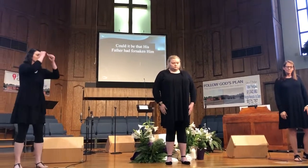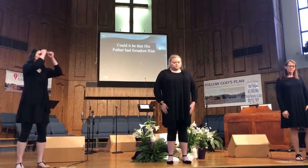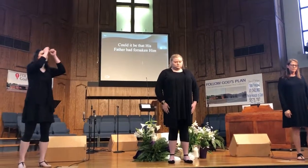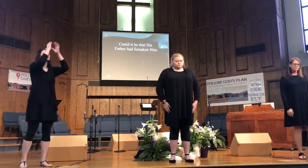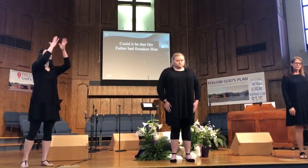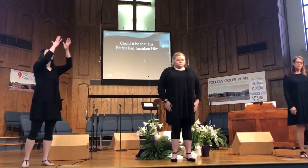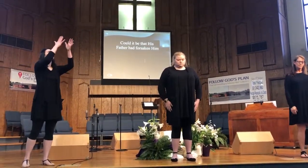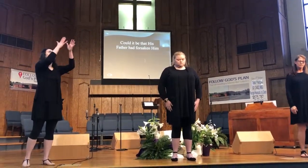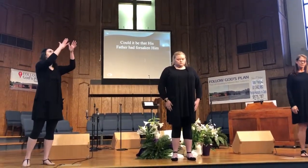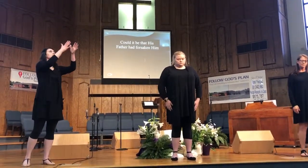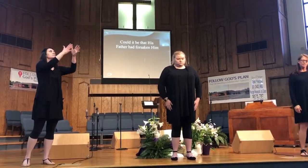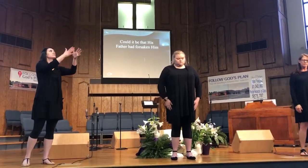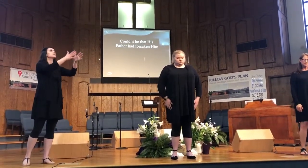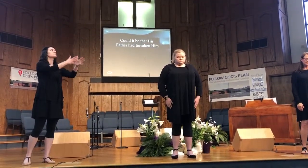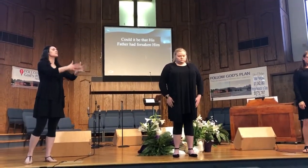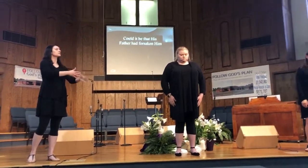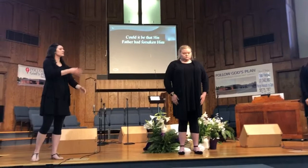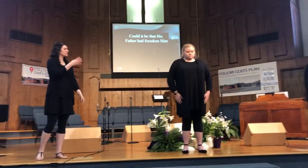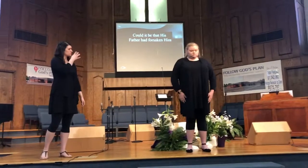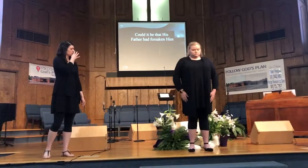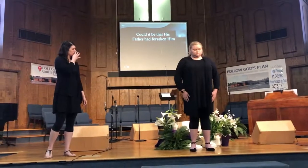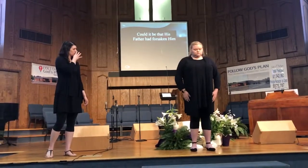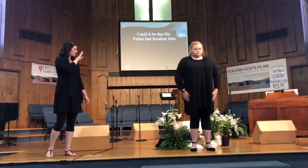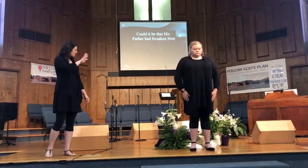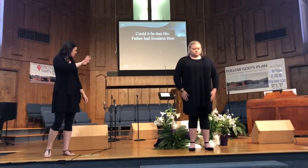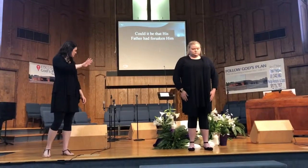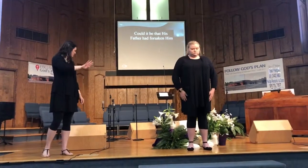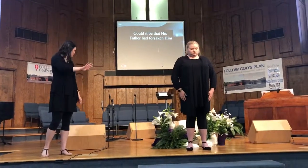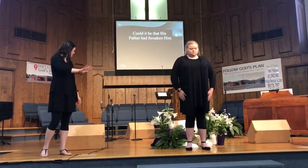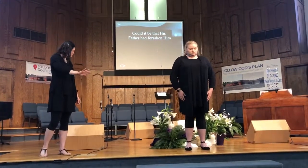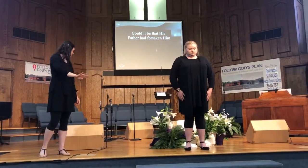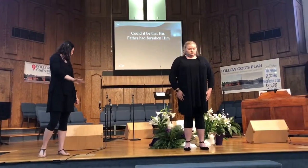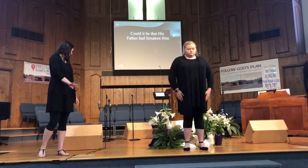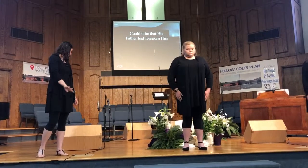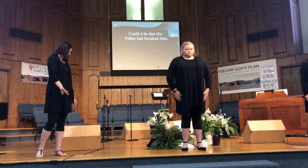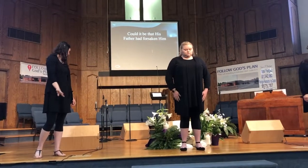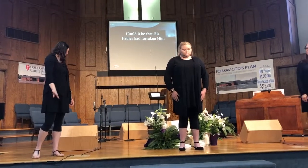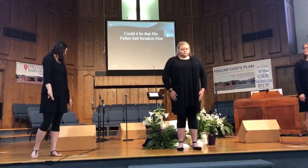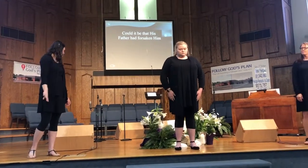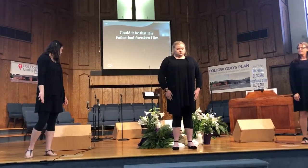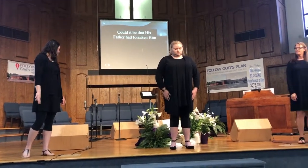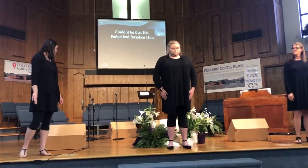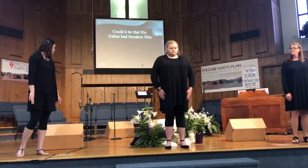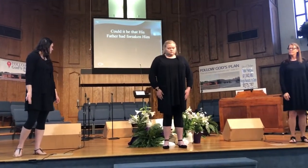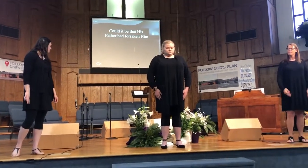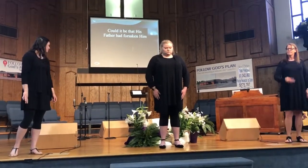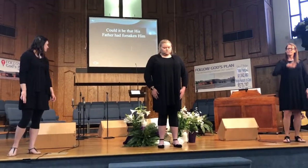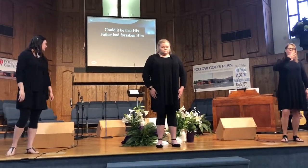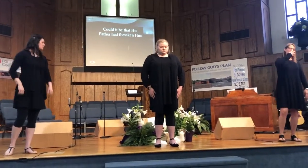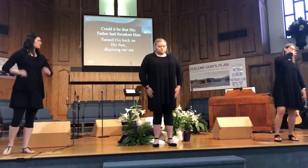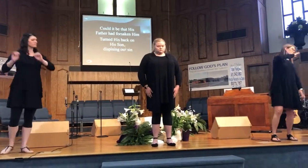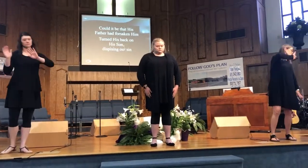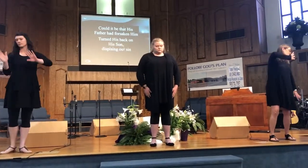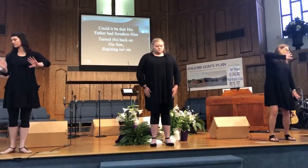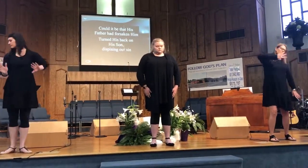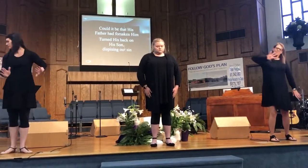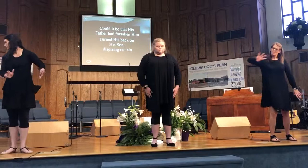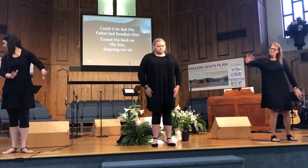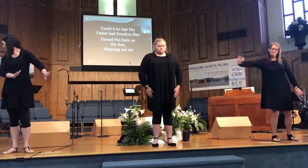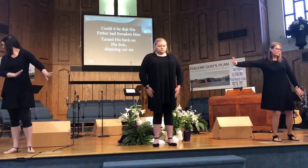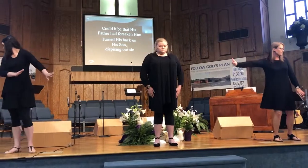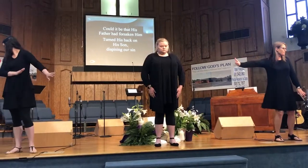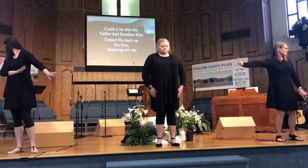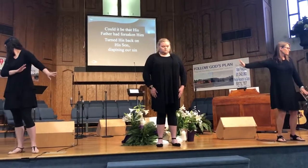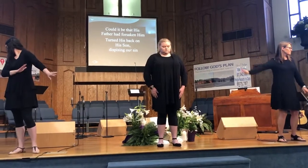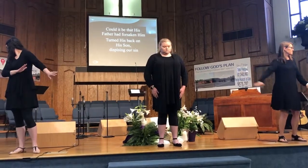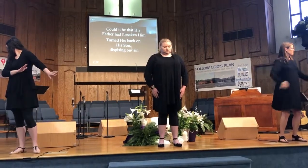be that He's gone And forsake me And breathe